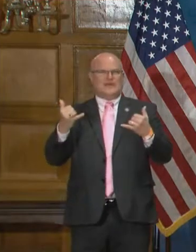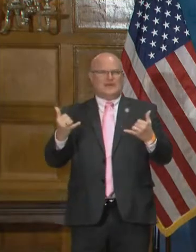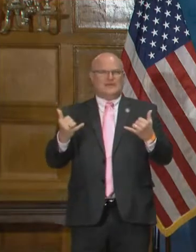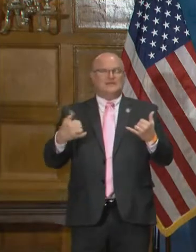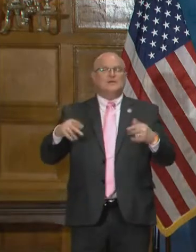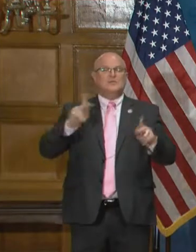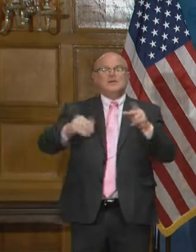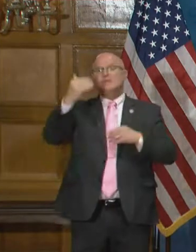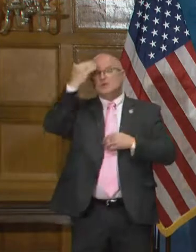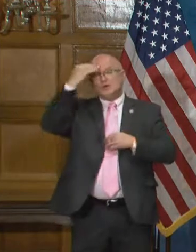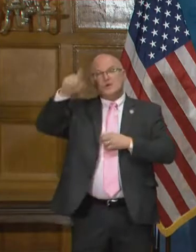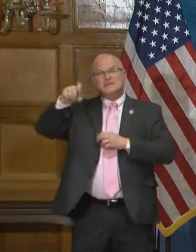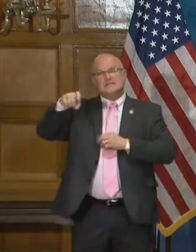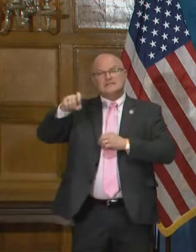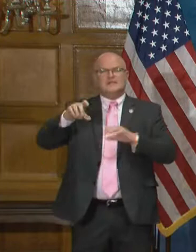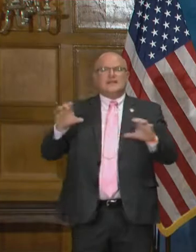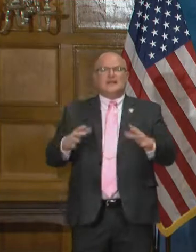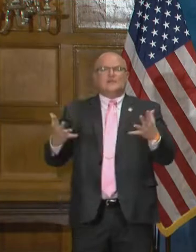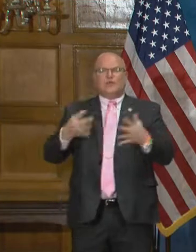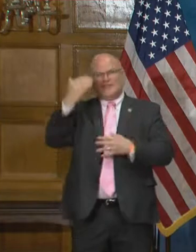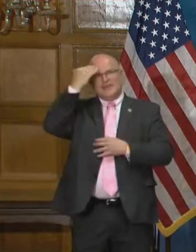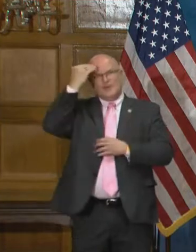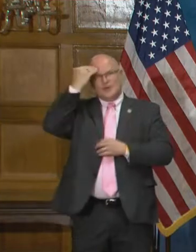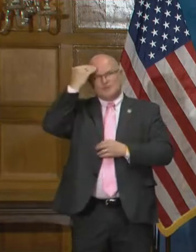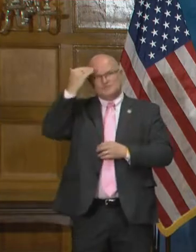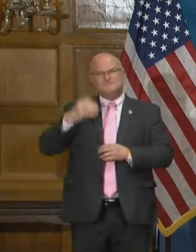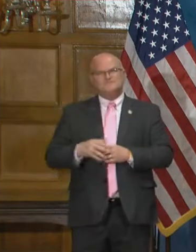necessary. They need to act on what they know.